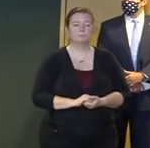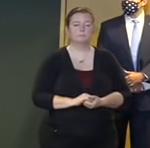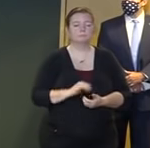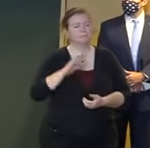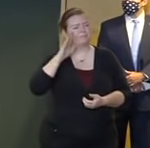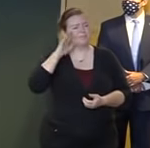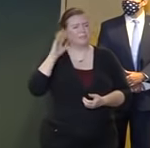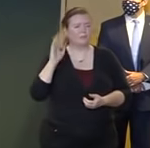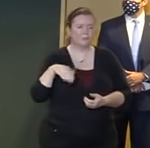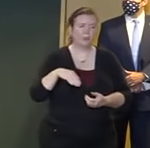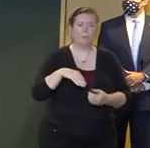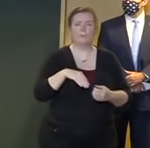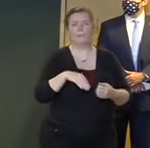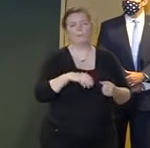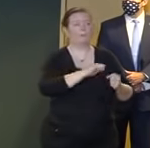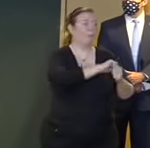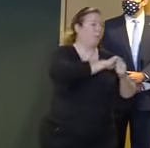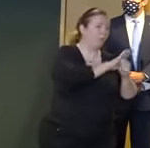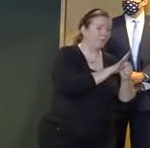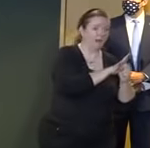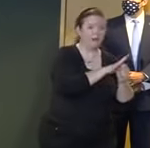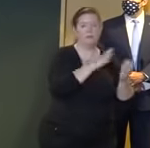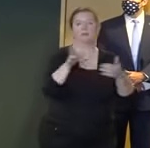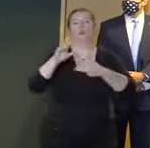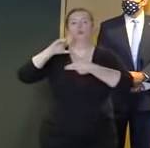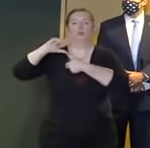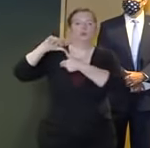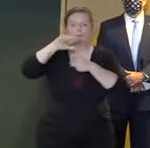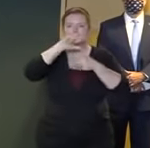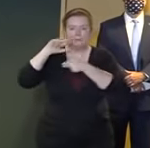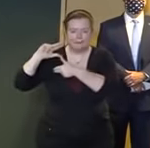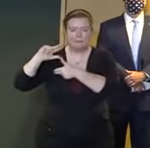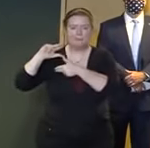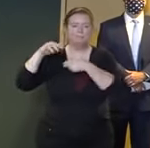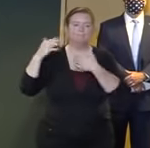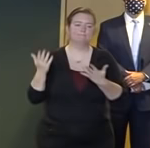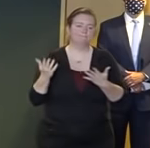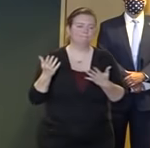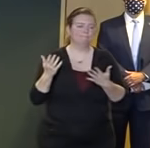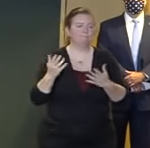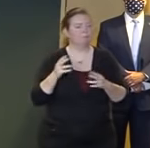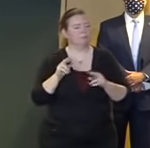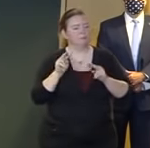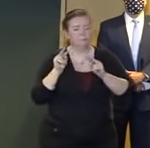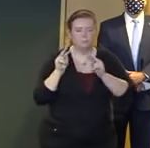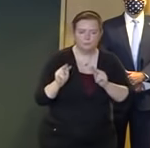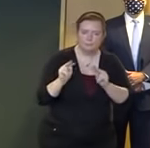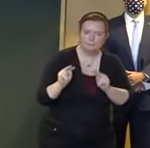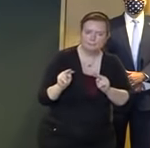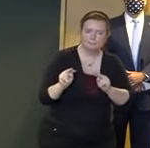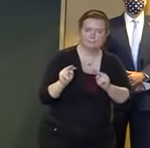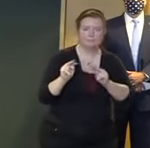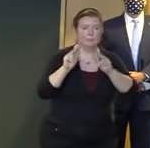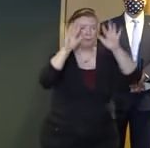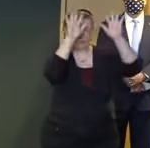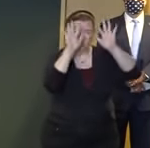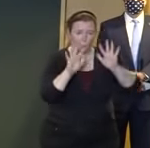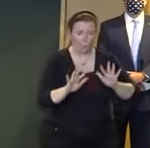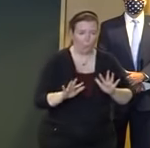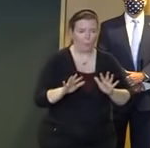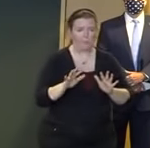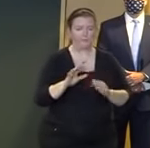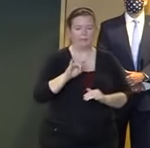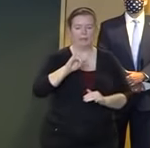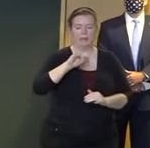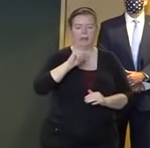throughout the overnight and into this morning we have been carefully tracking tropical storm storm ESA yes